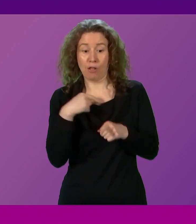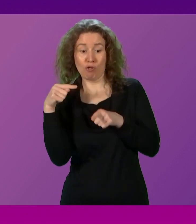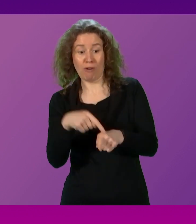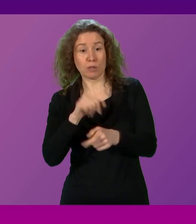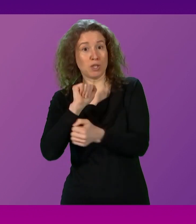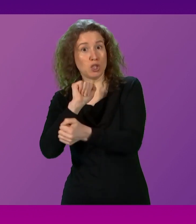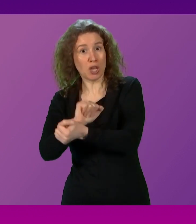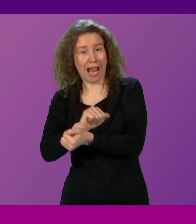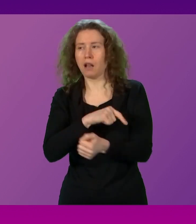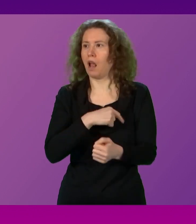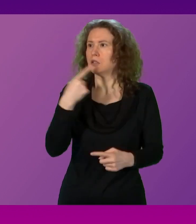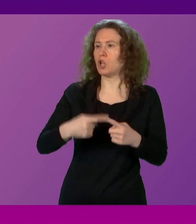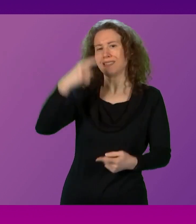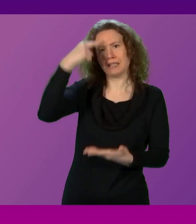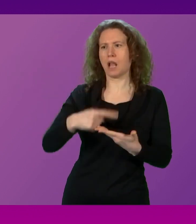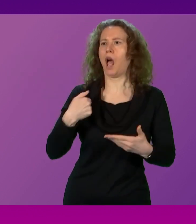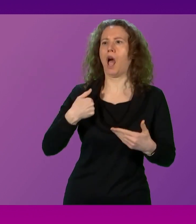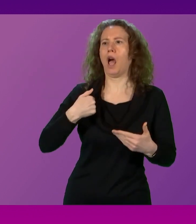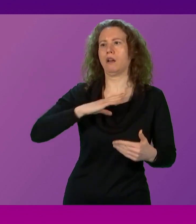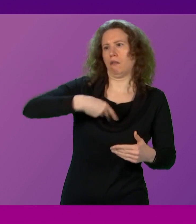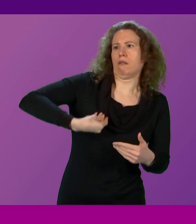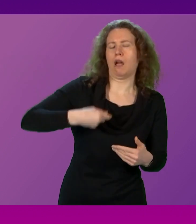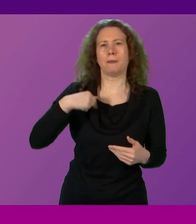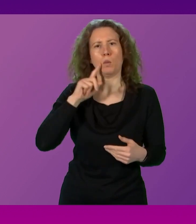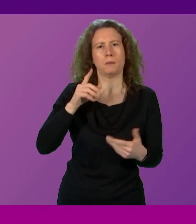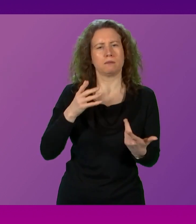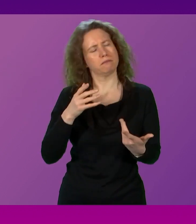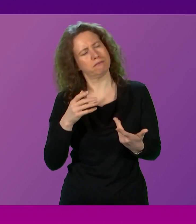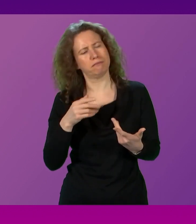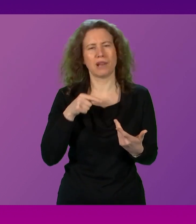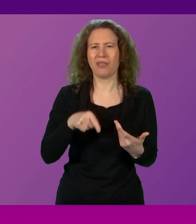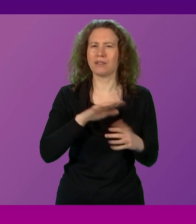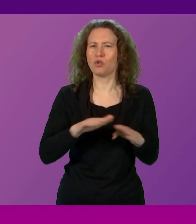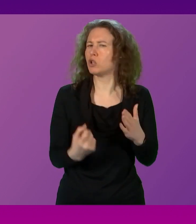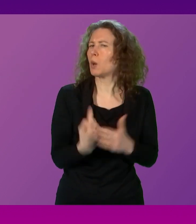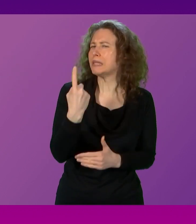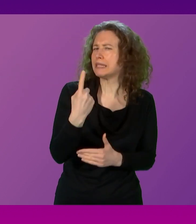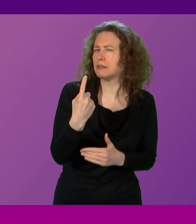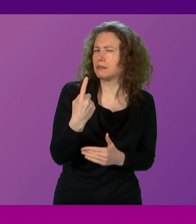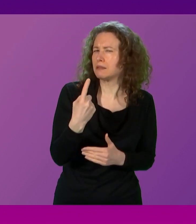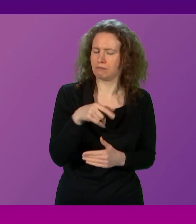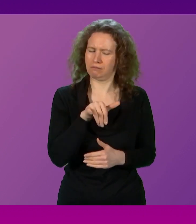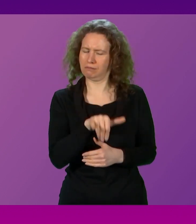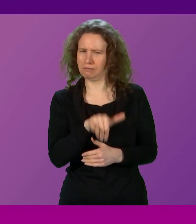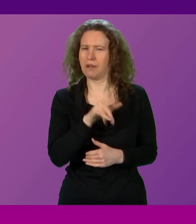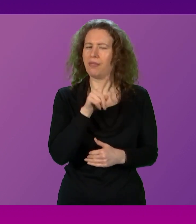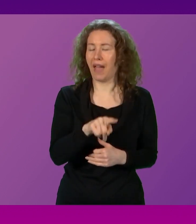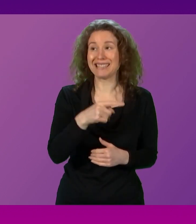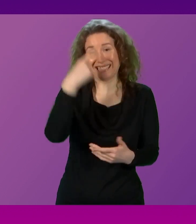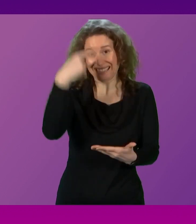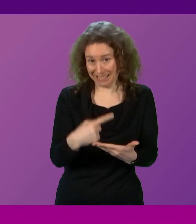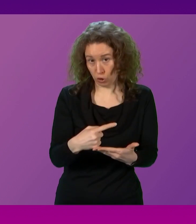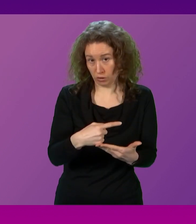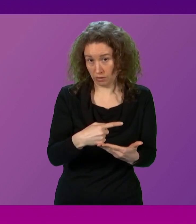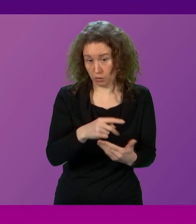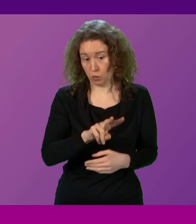criminal to decide to change his gender. That's not a coincidence. That is a conscious decision.